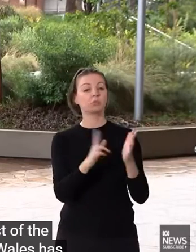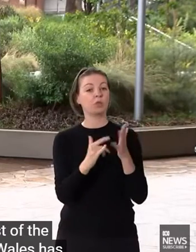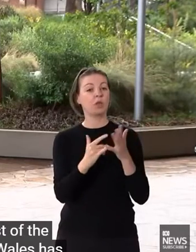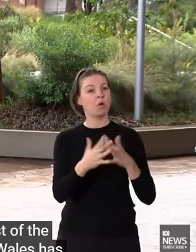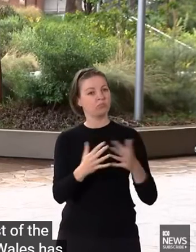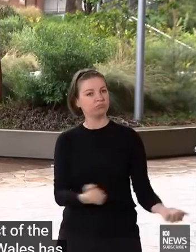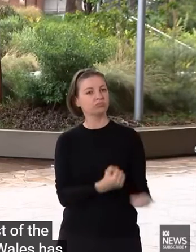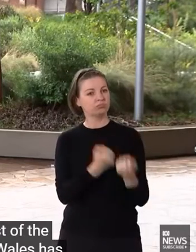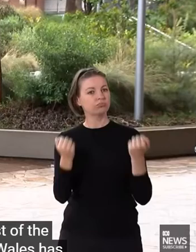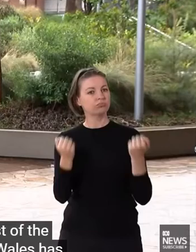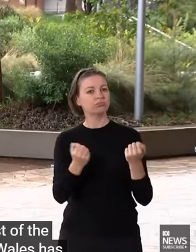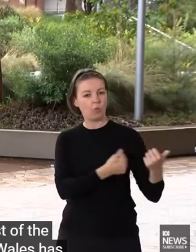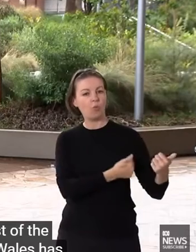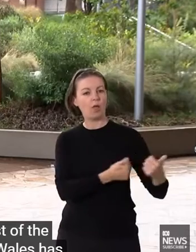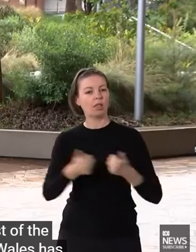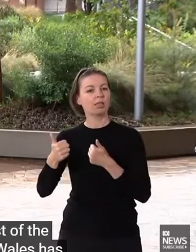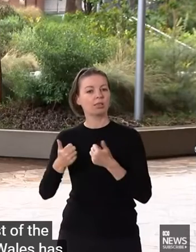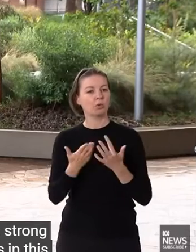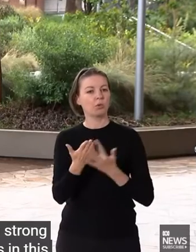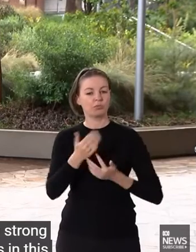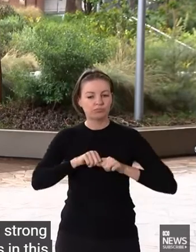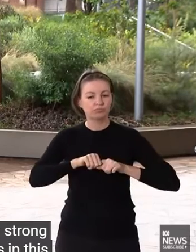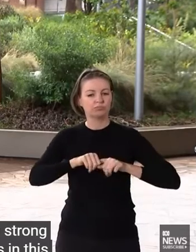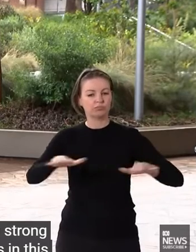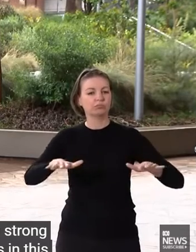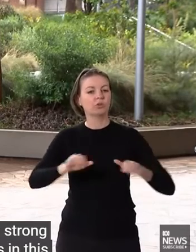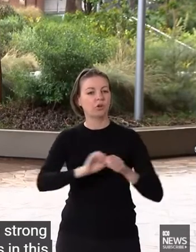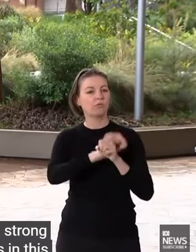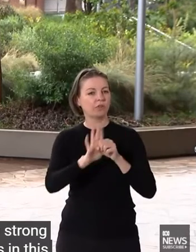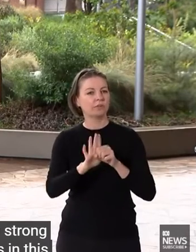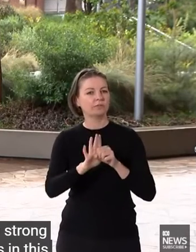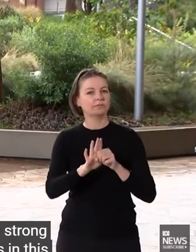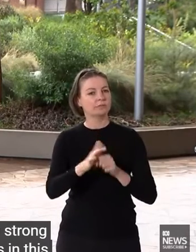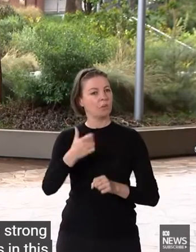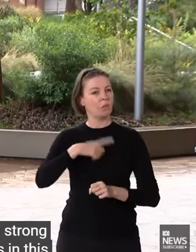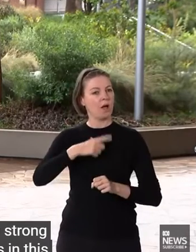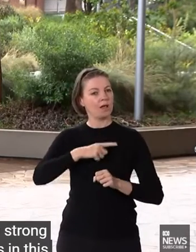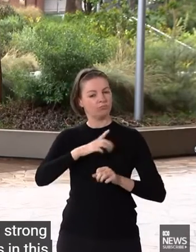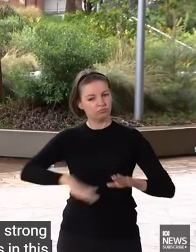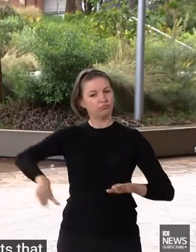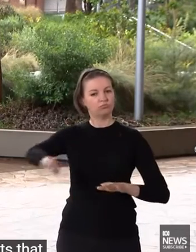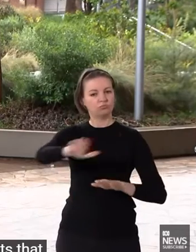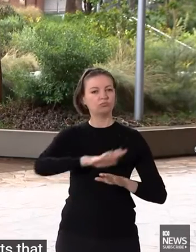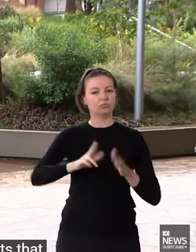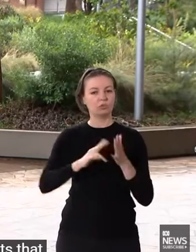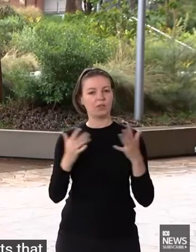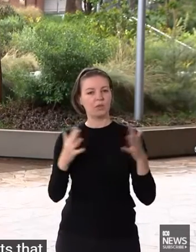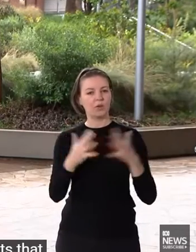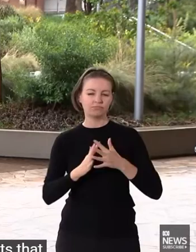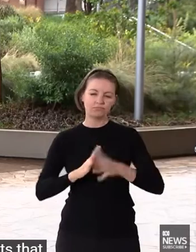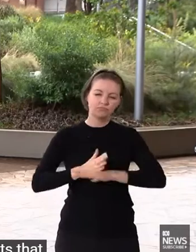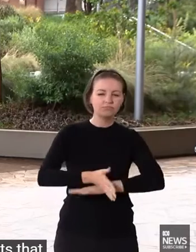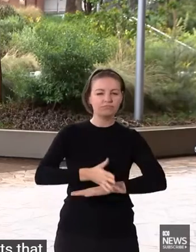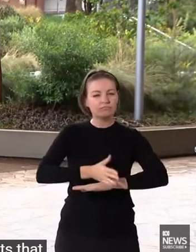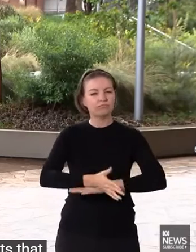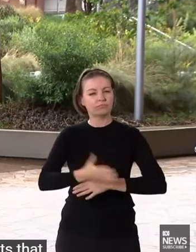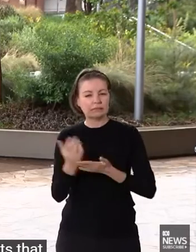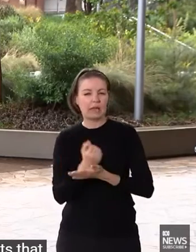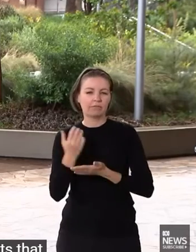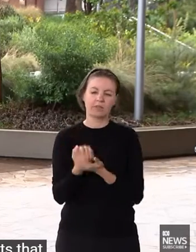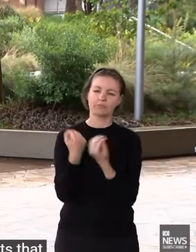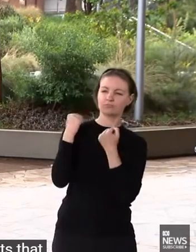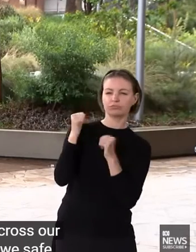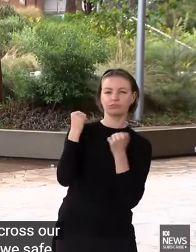difficult times in this pandemic. The efforts that everyone has made across our state has ensured that we've been safe